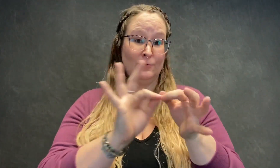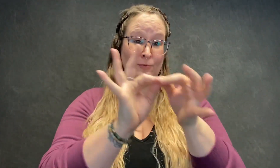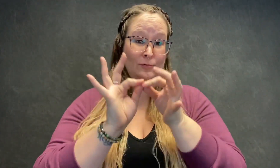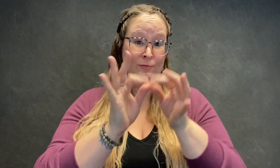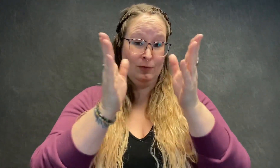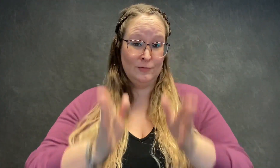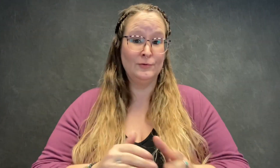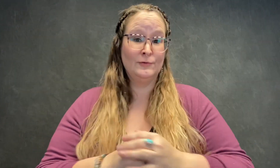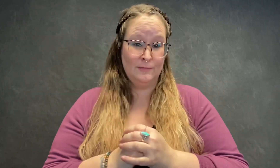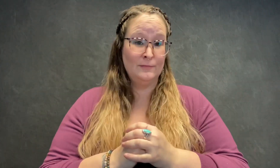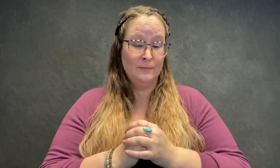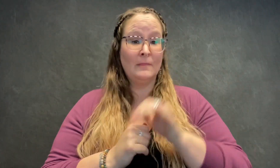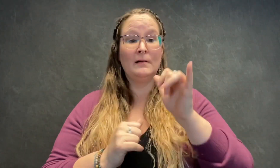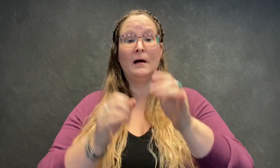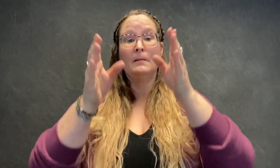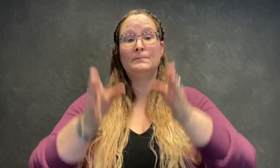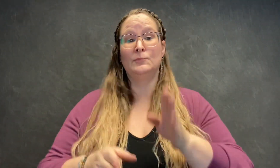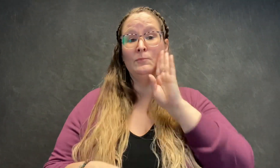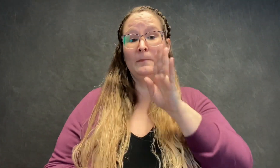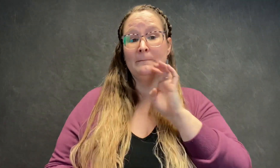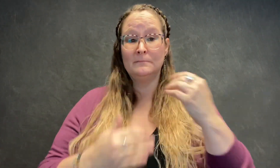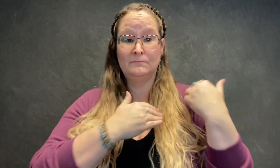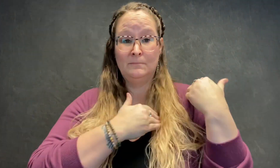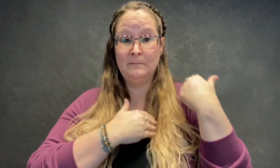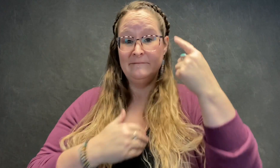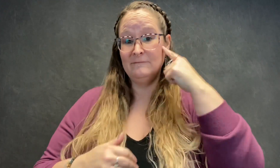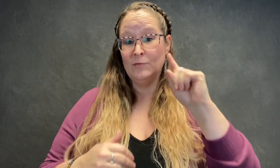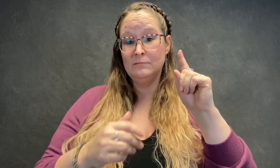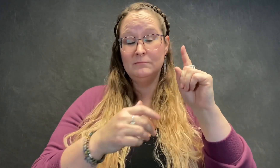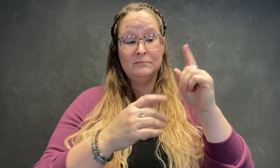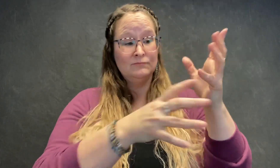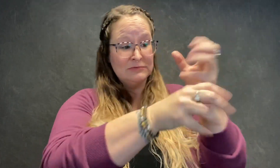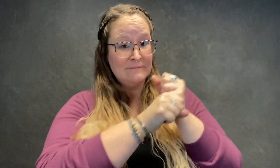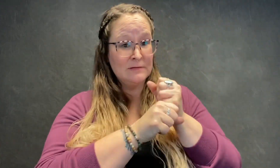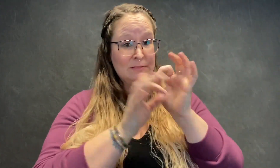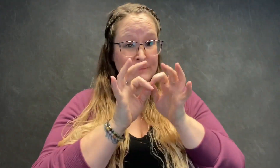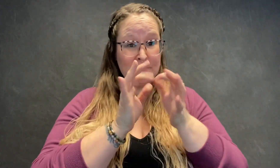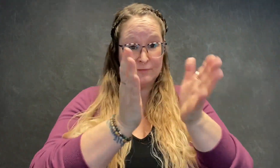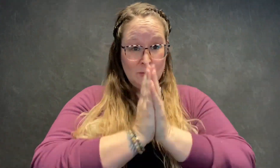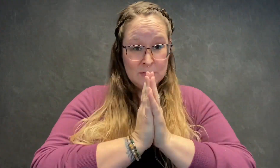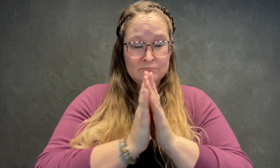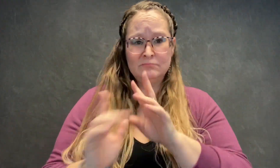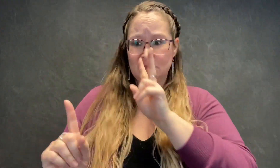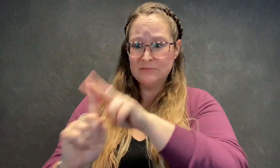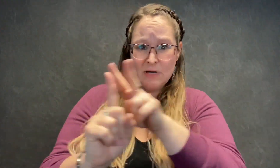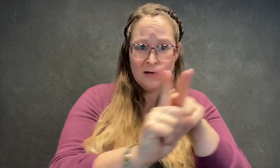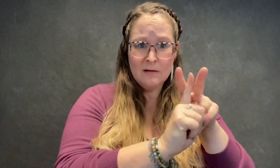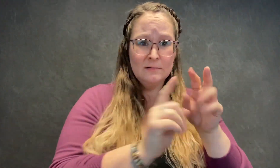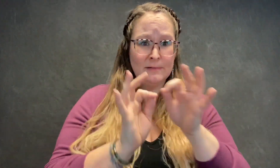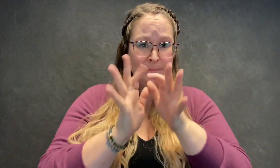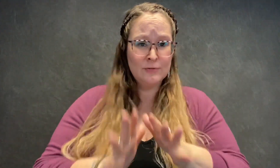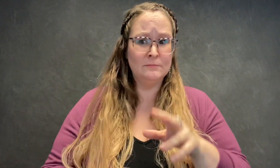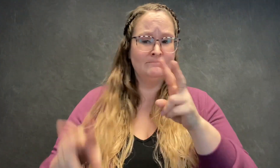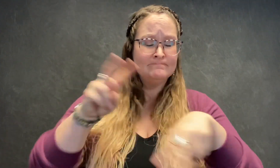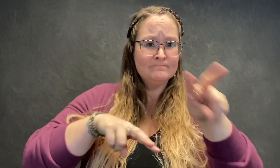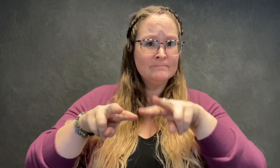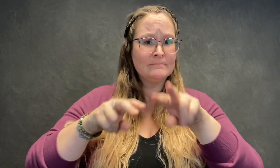This person will be responsible for taking interpreter requests, assigning interpreters to those requests, outsourcing and resourcing